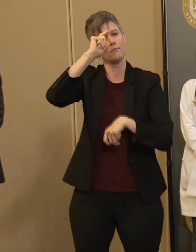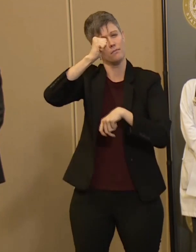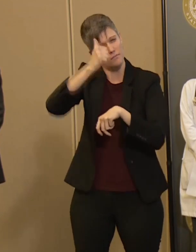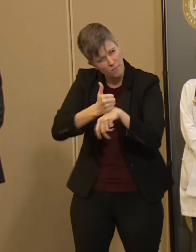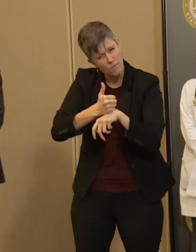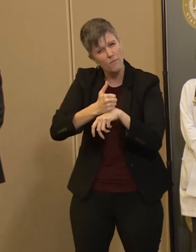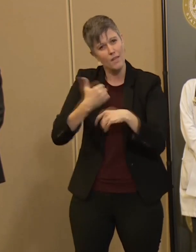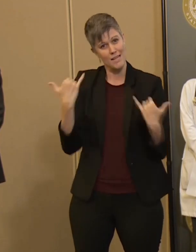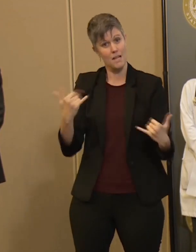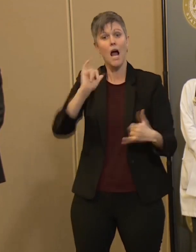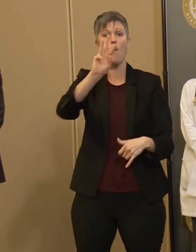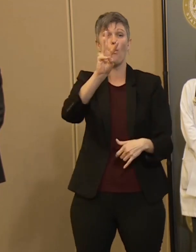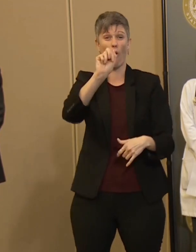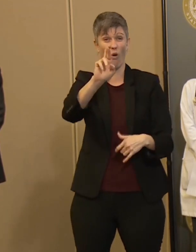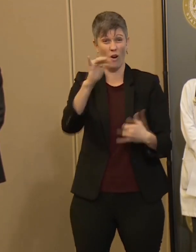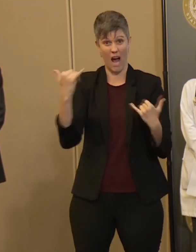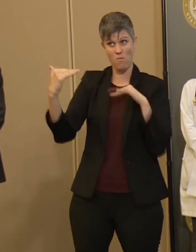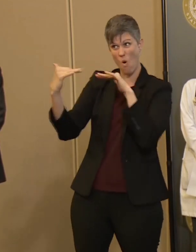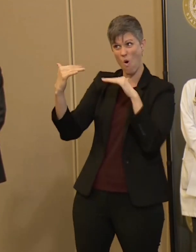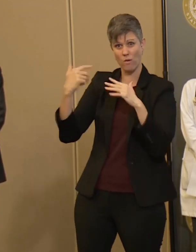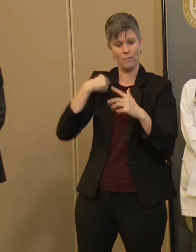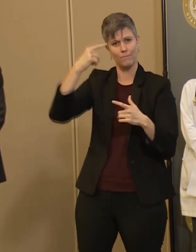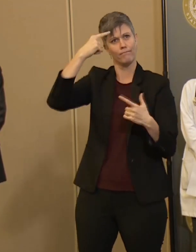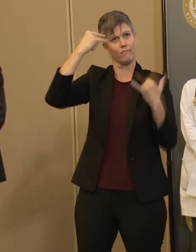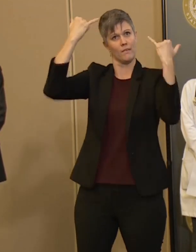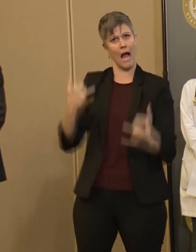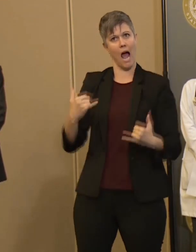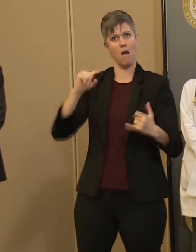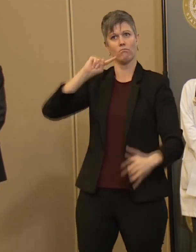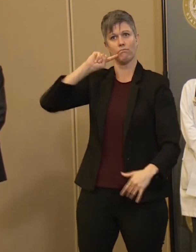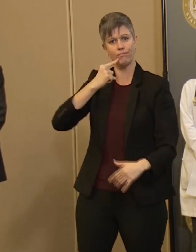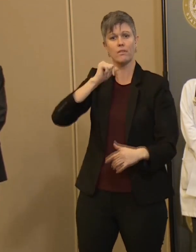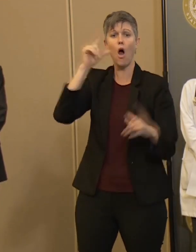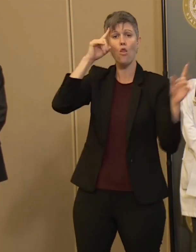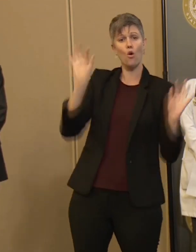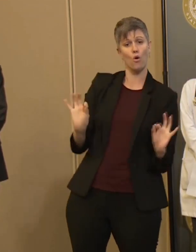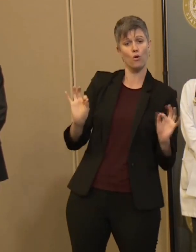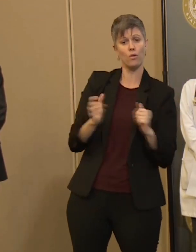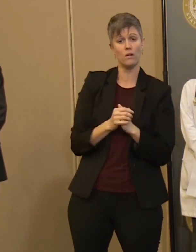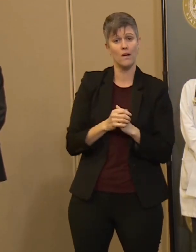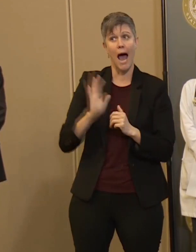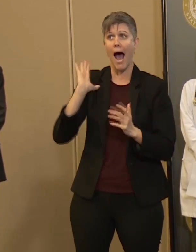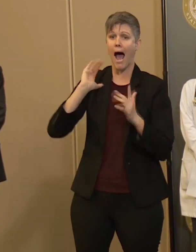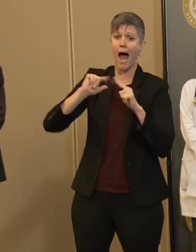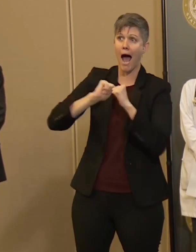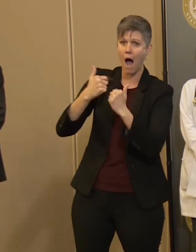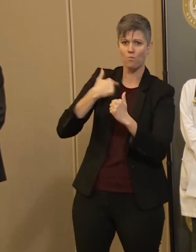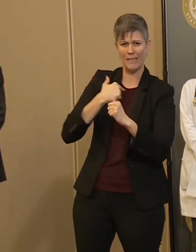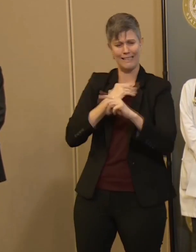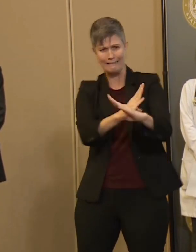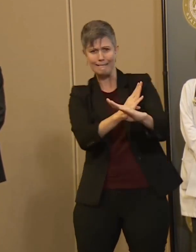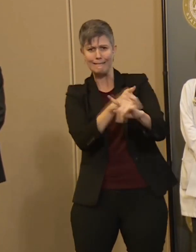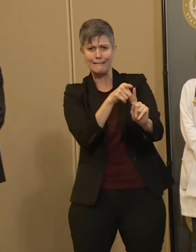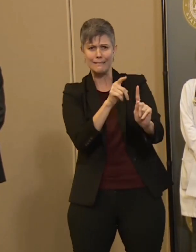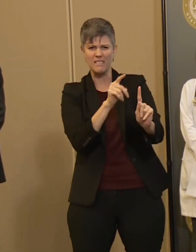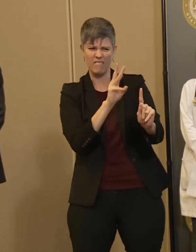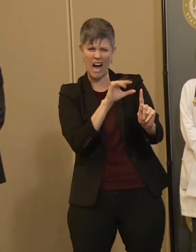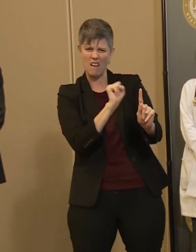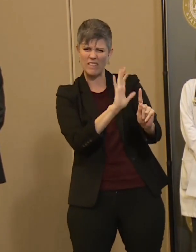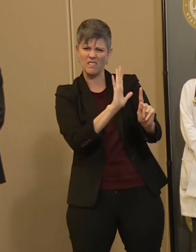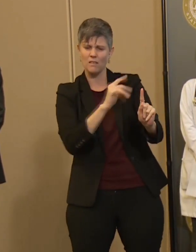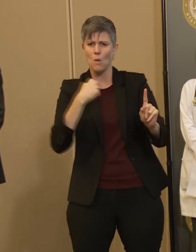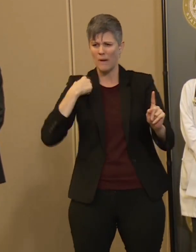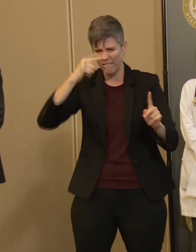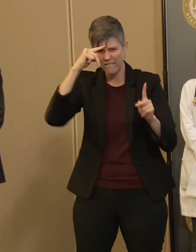now to ensure that we are strengthening our defenses and that any excess that we have, we are sharing with those